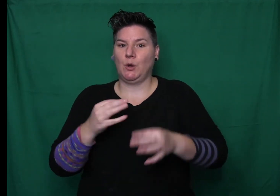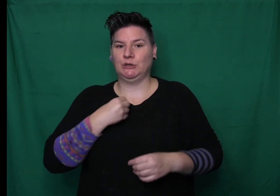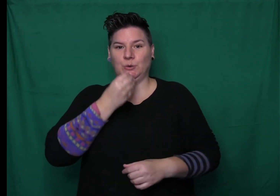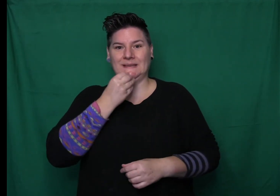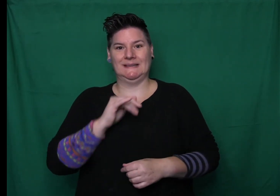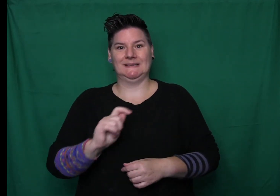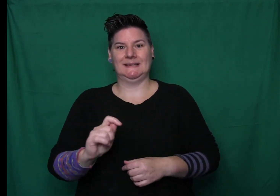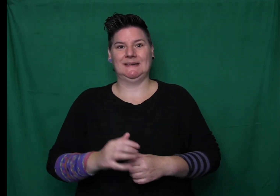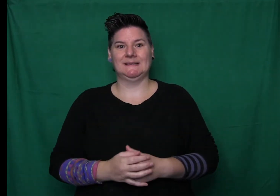down.